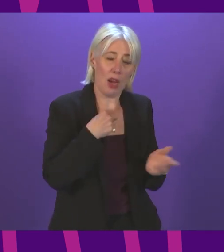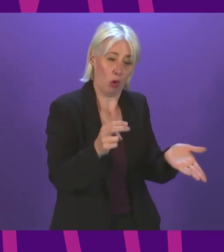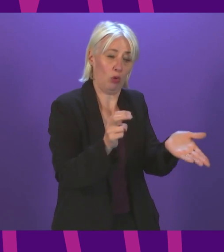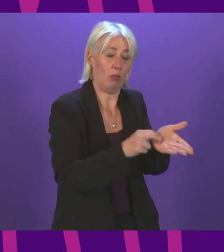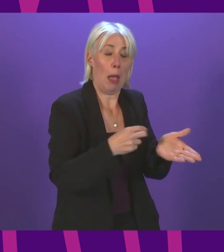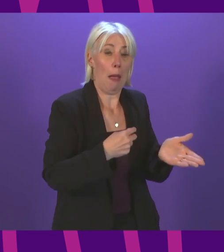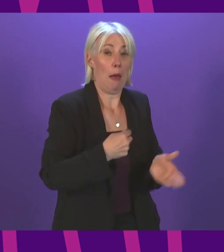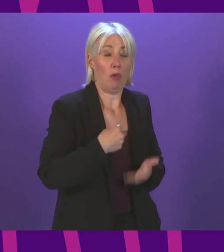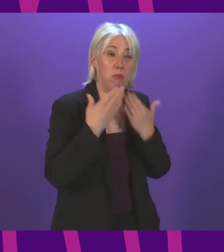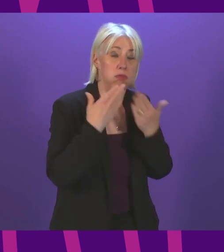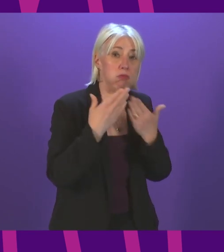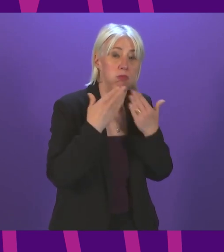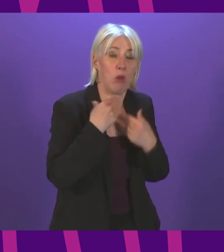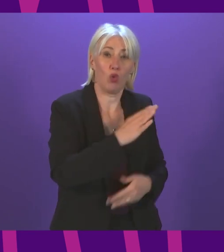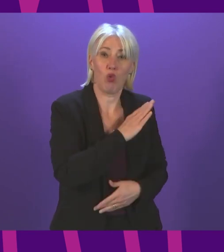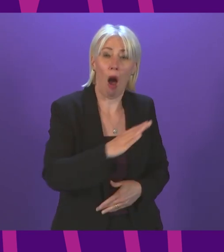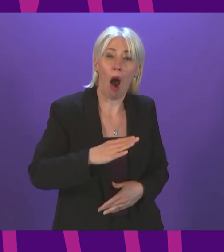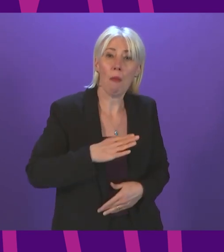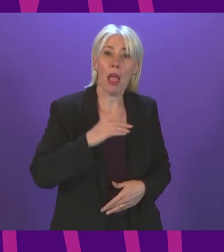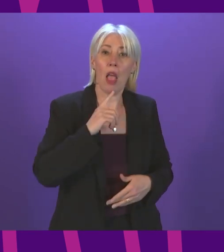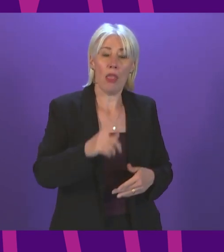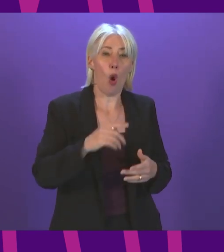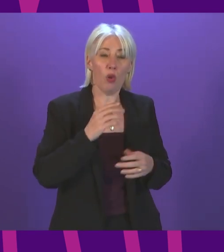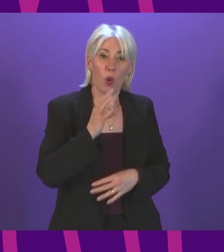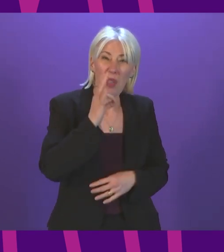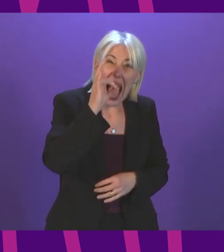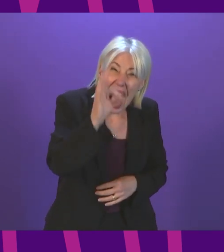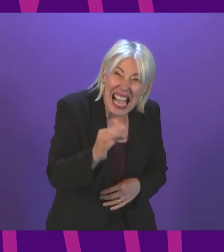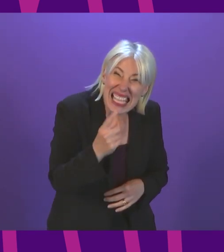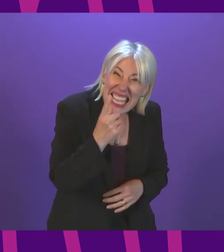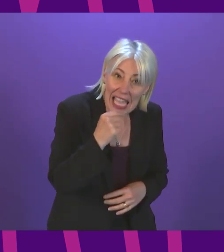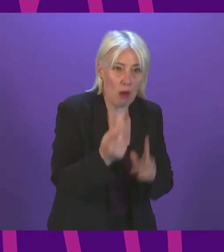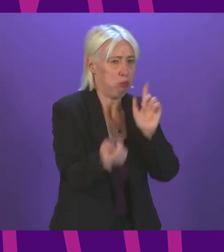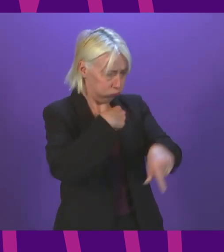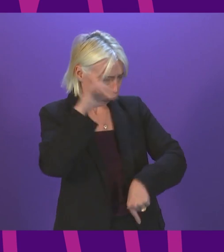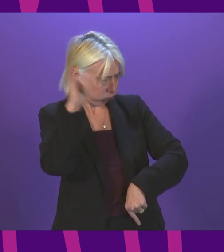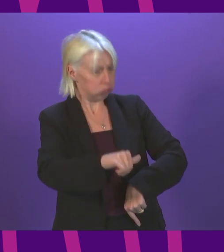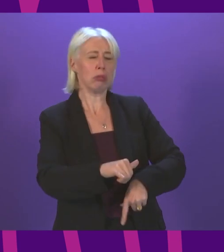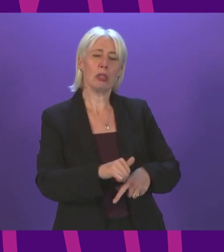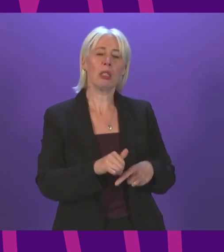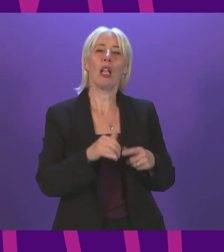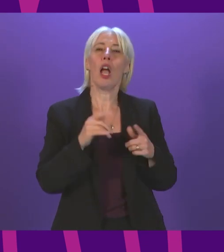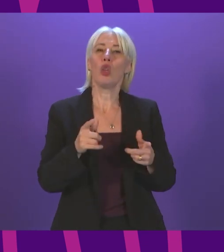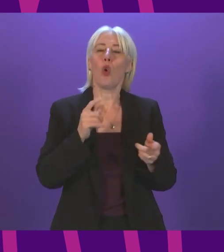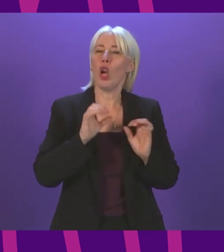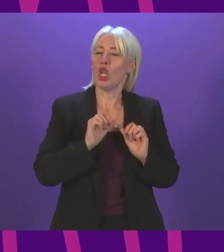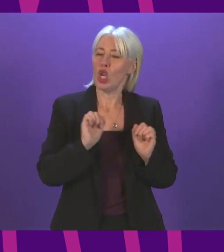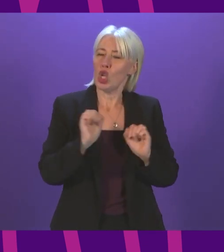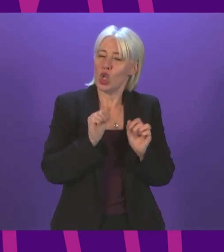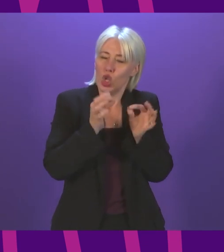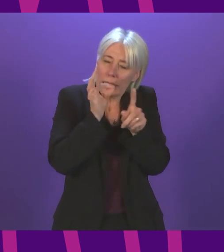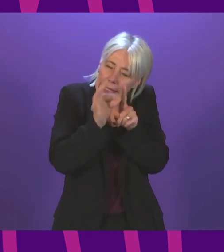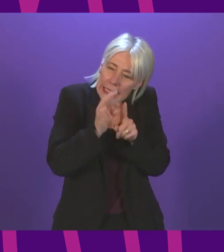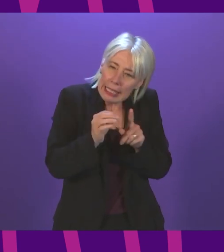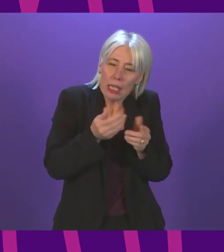personnel for always answering the call with such responsiveness and pace. Again, the final details are being discussed between the Ambulance Service and the military,